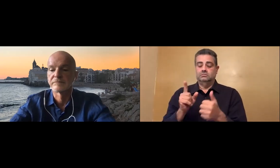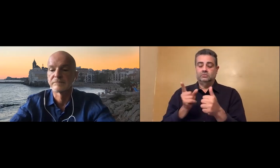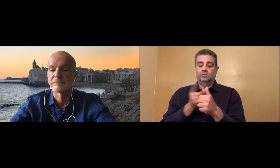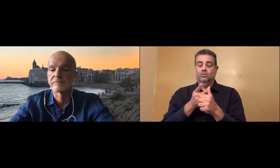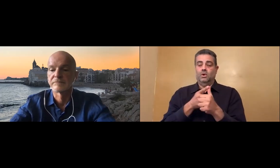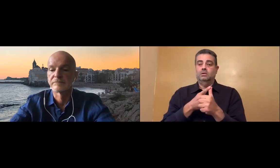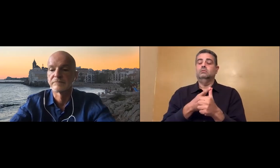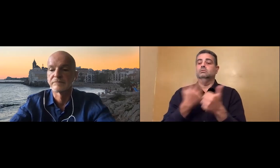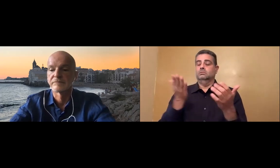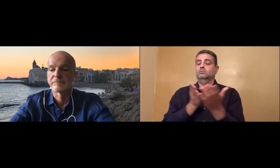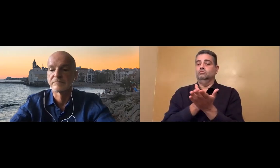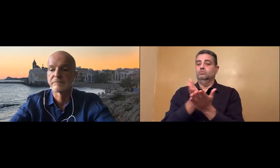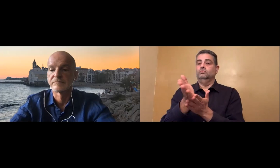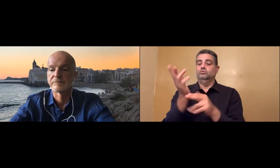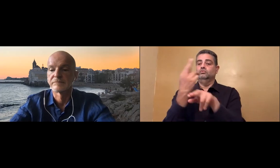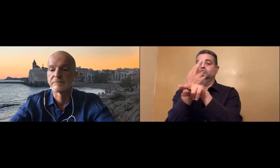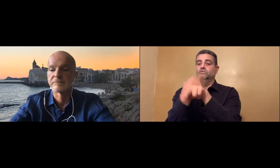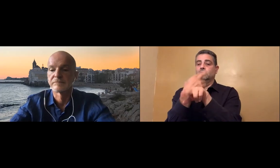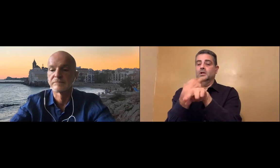I can make three different types of calls.